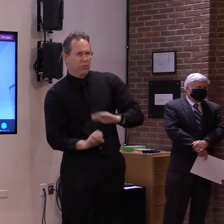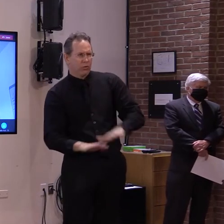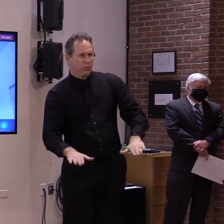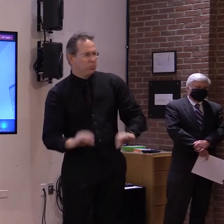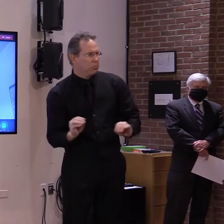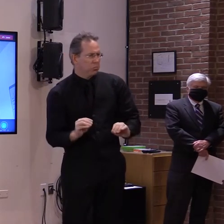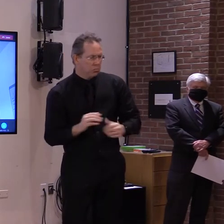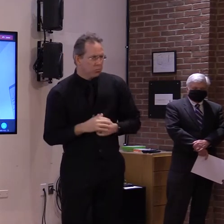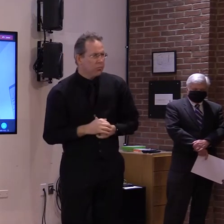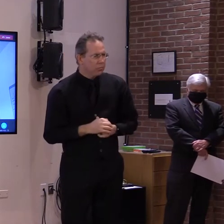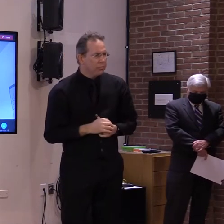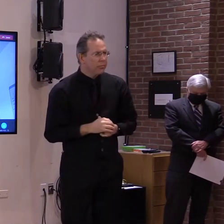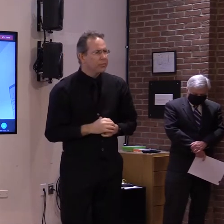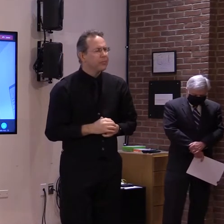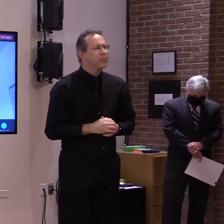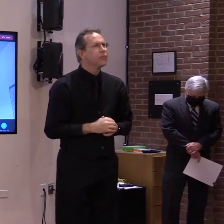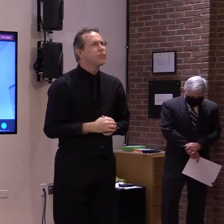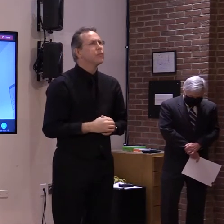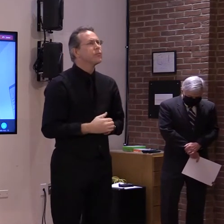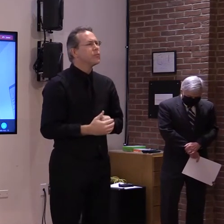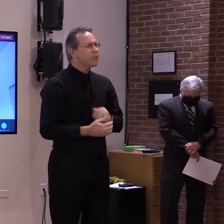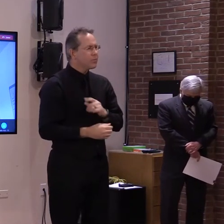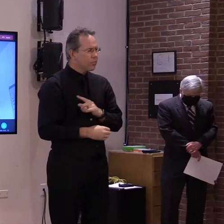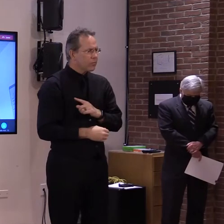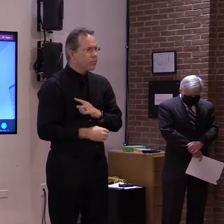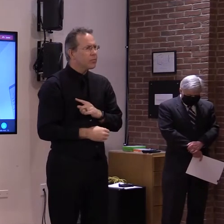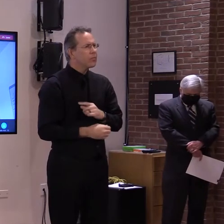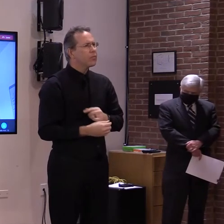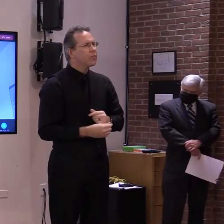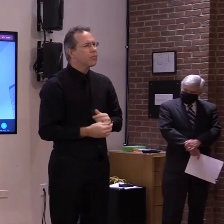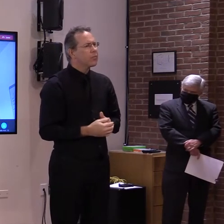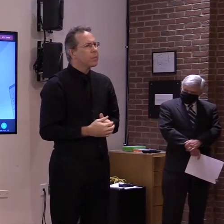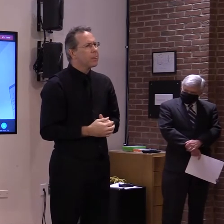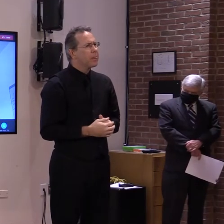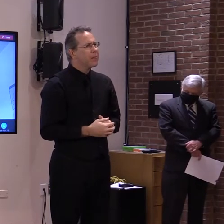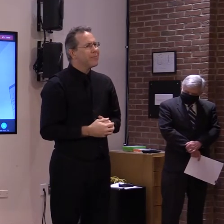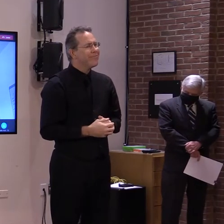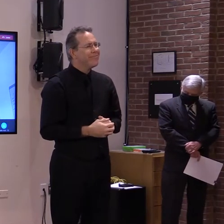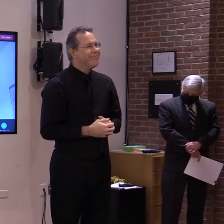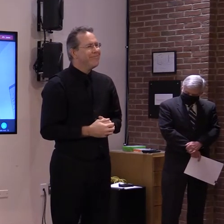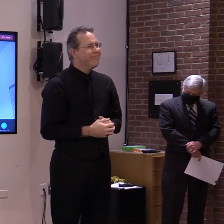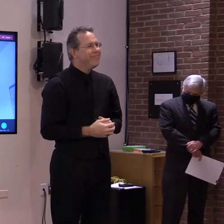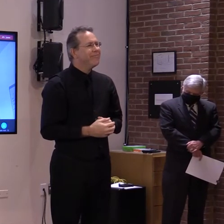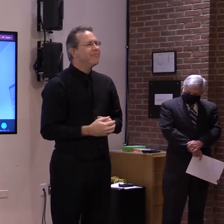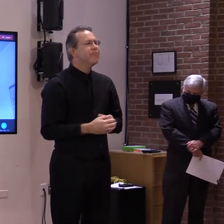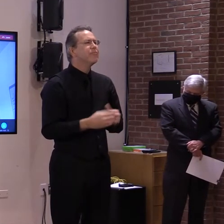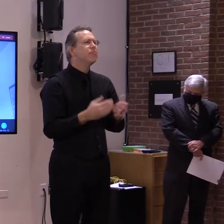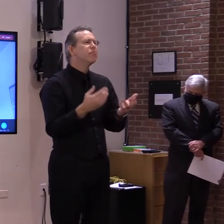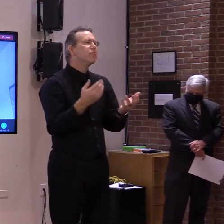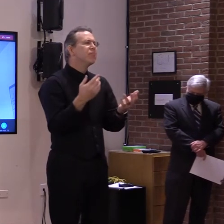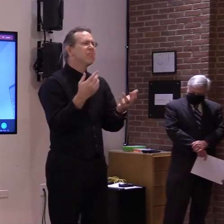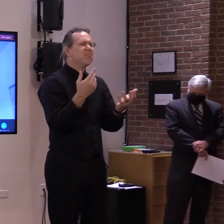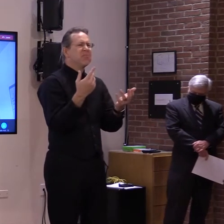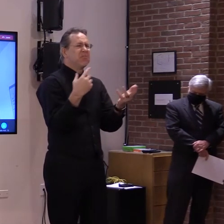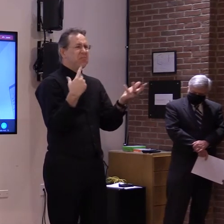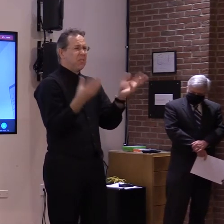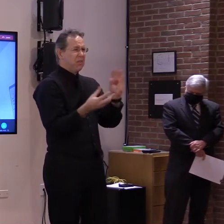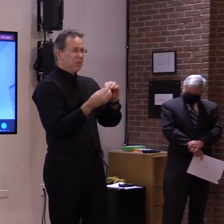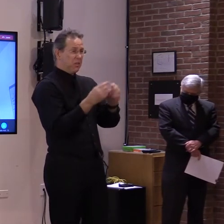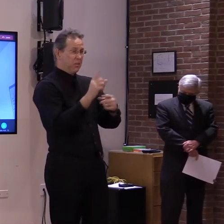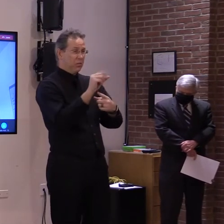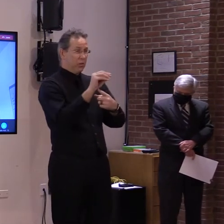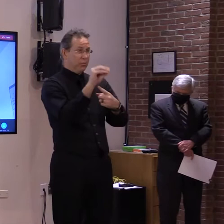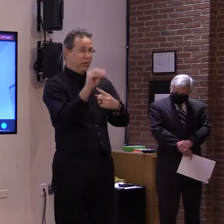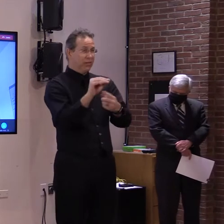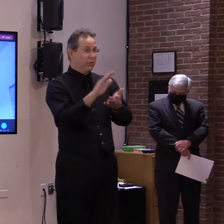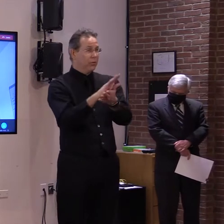but the amount of in-person is significantly lower. For example, only about 20% of our middle school instruction has been provided through in-person